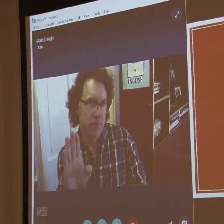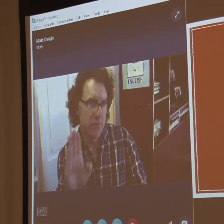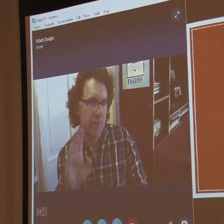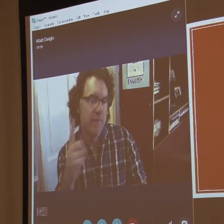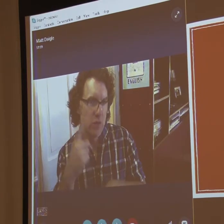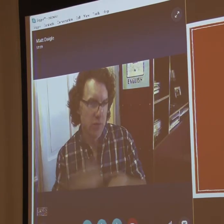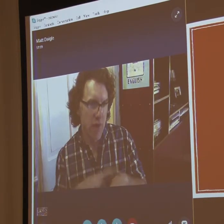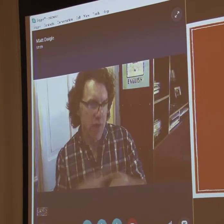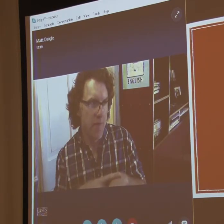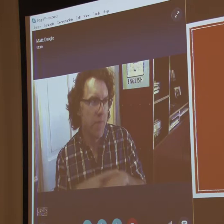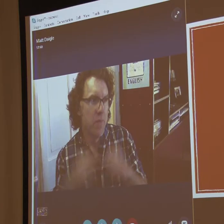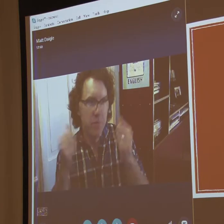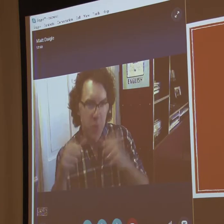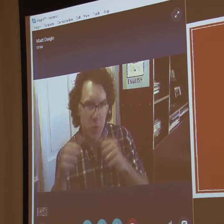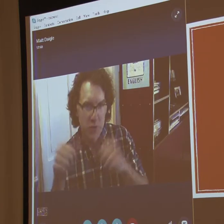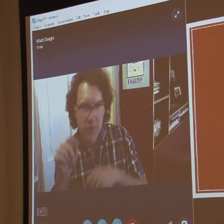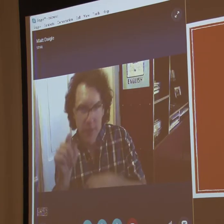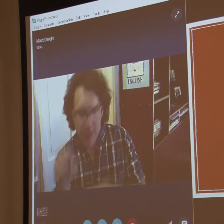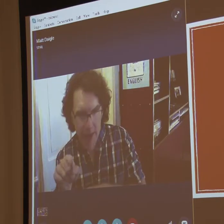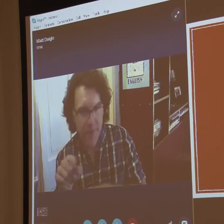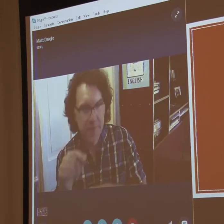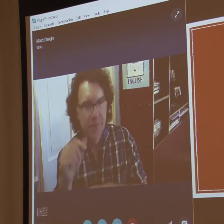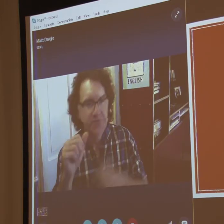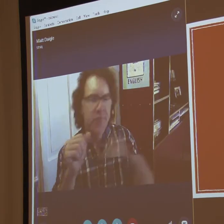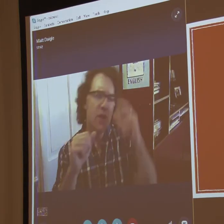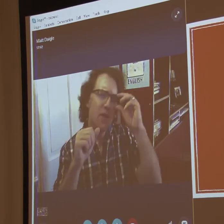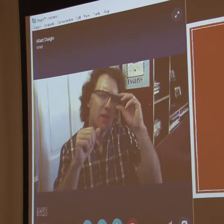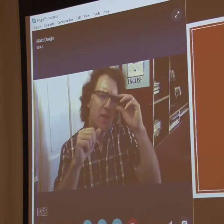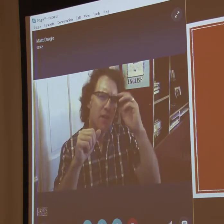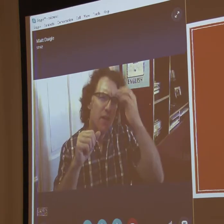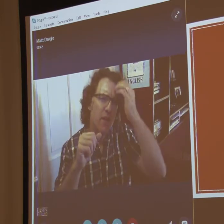2010 is when we launched it on Facebook.